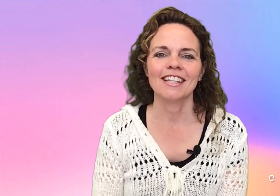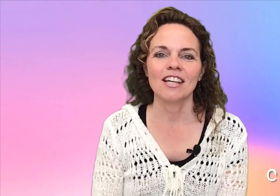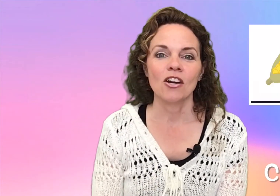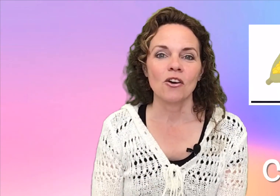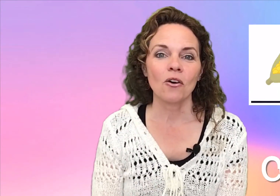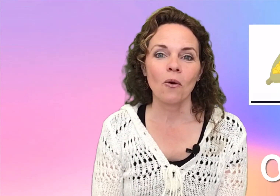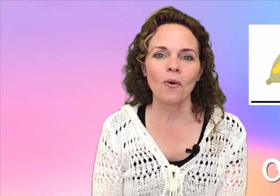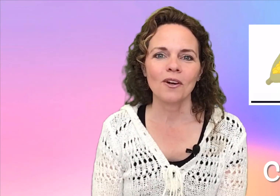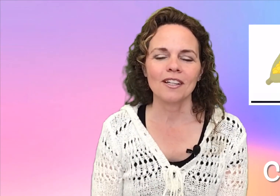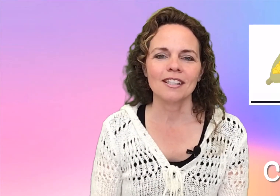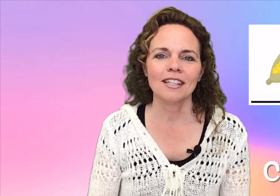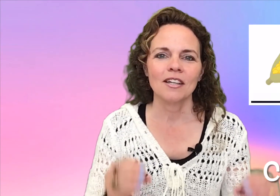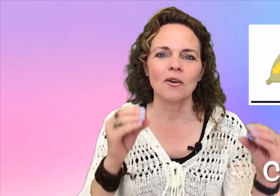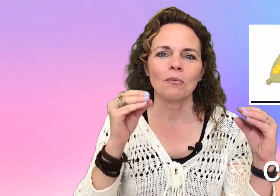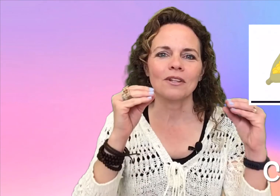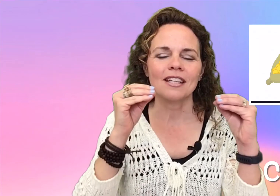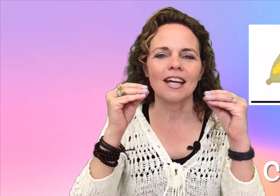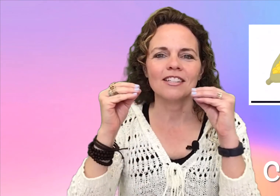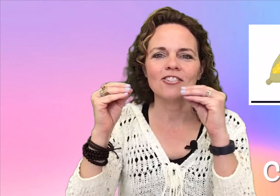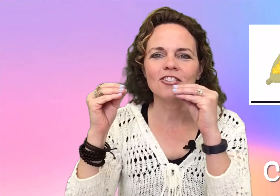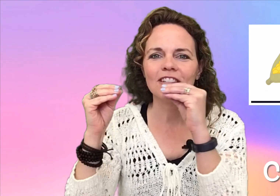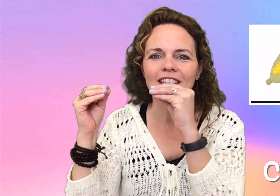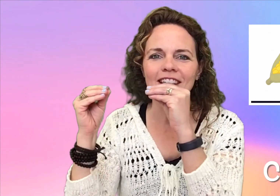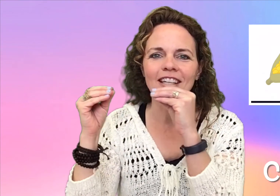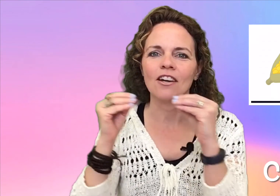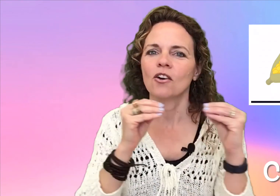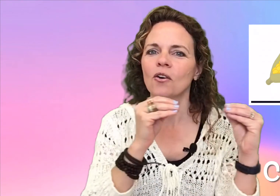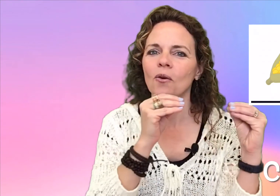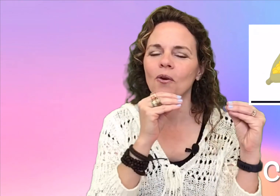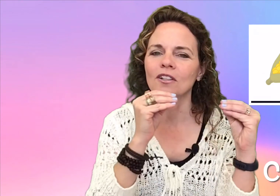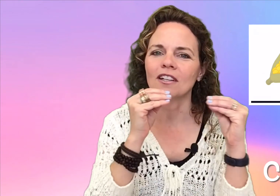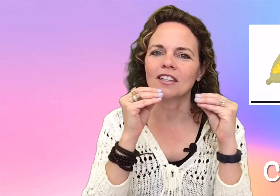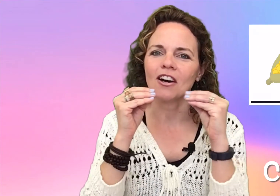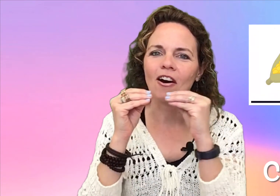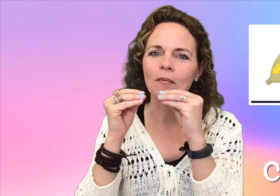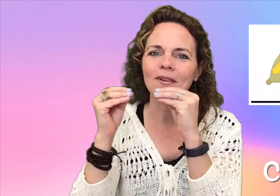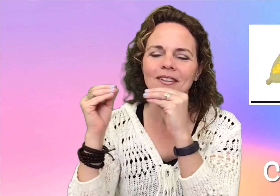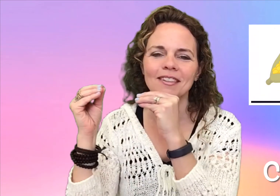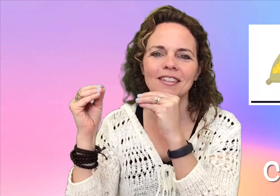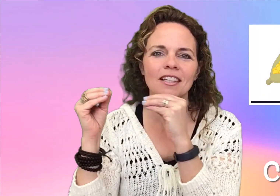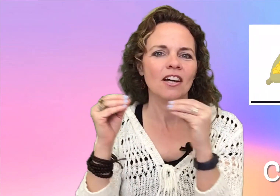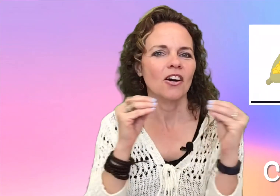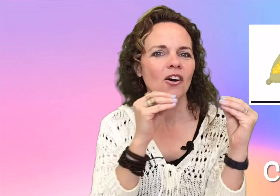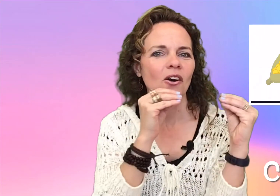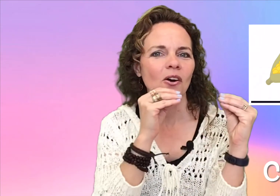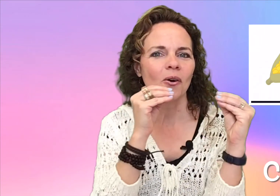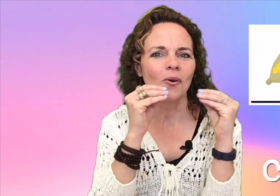Corn. Pretend you're eating corn on the cob. Corn.